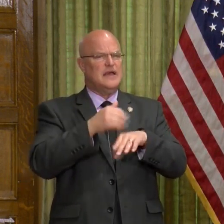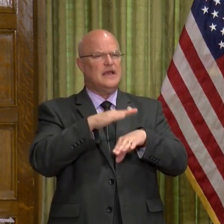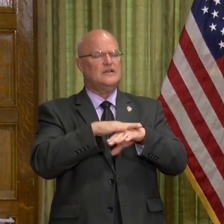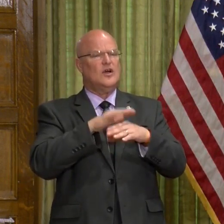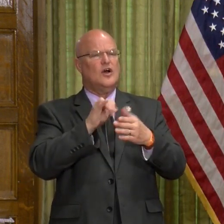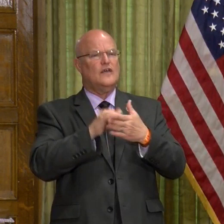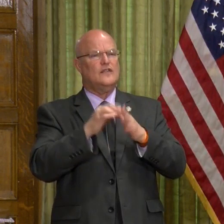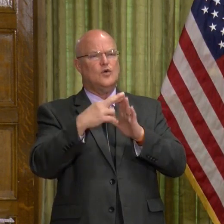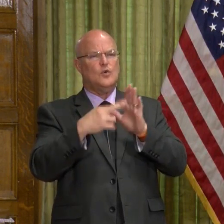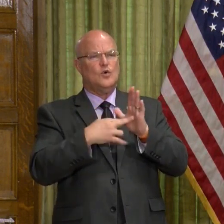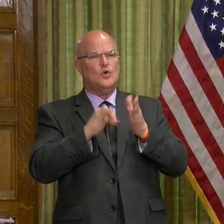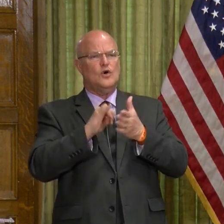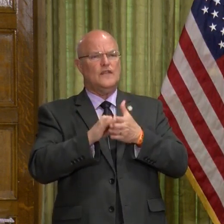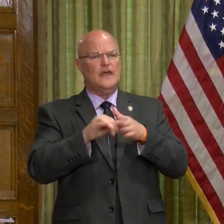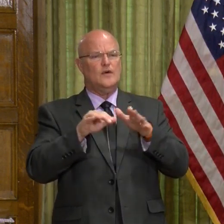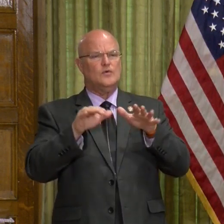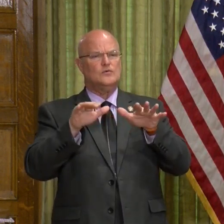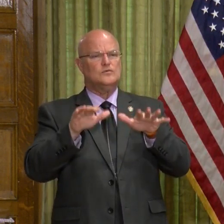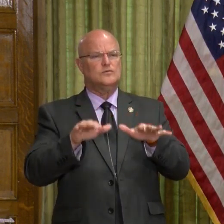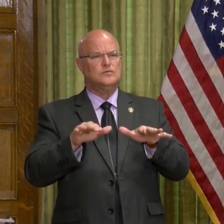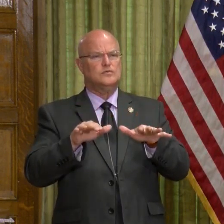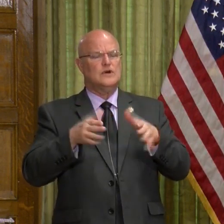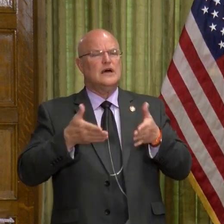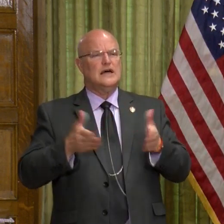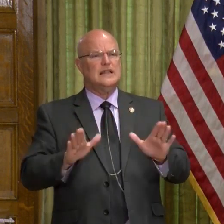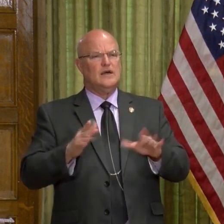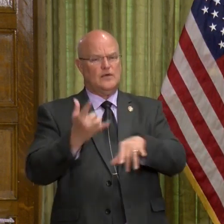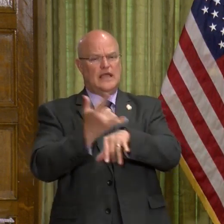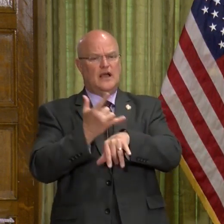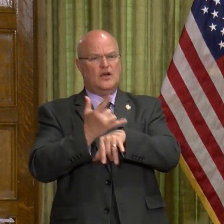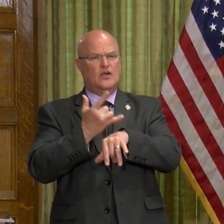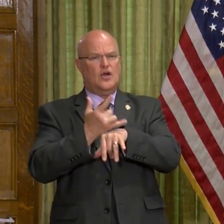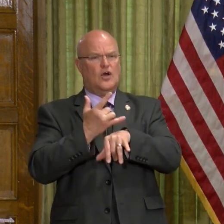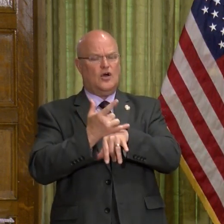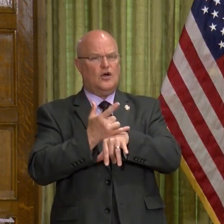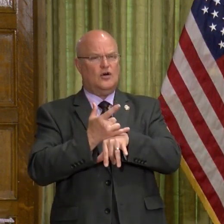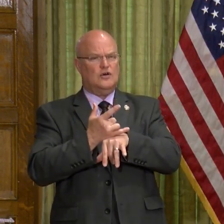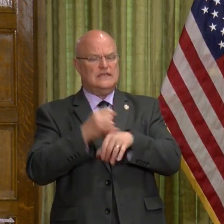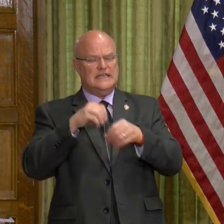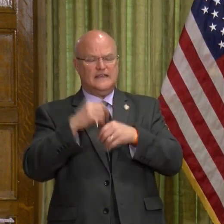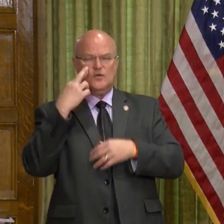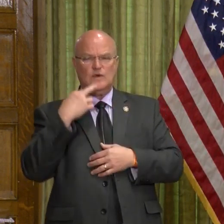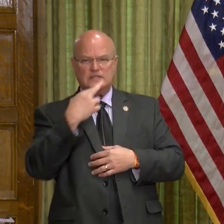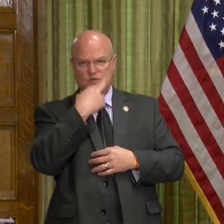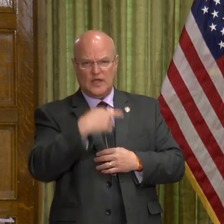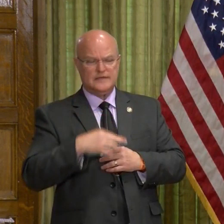the rules that were eased regarding allowing alcohol delivery by a restaurant?